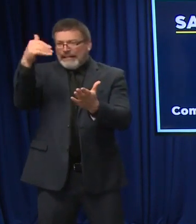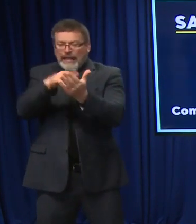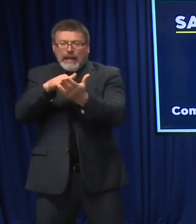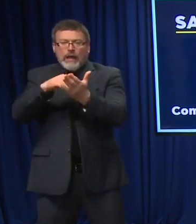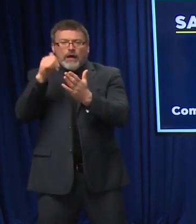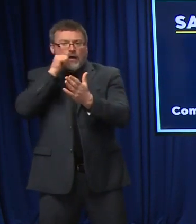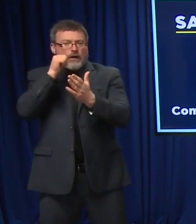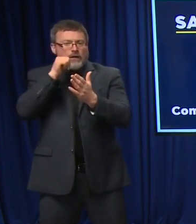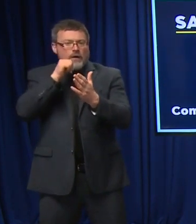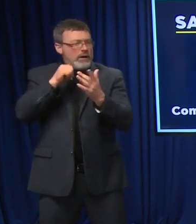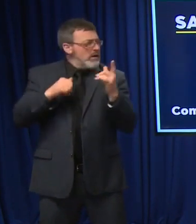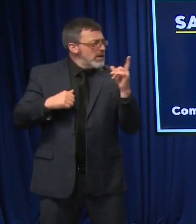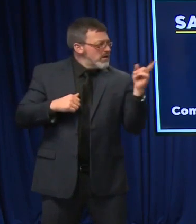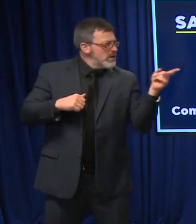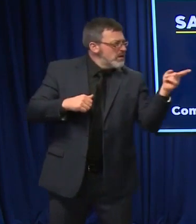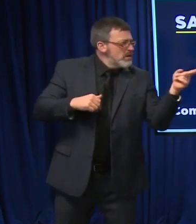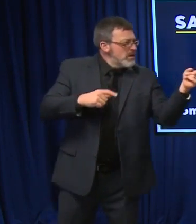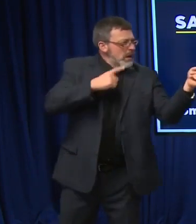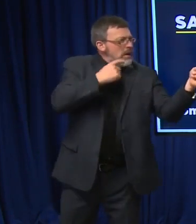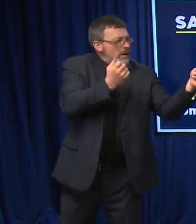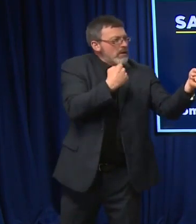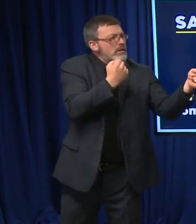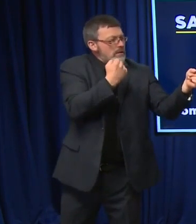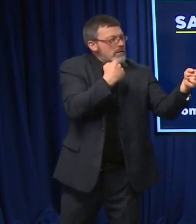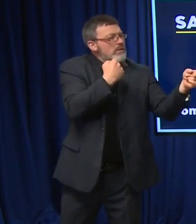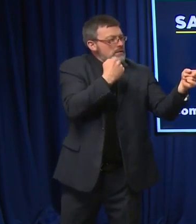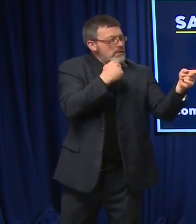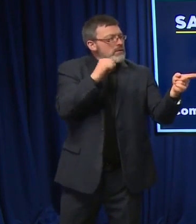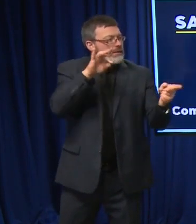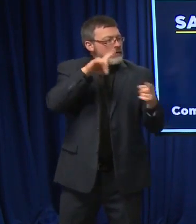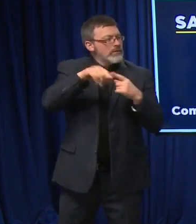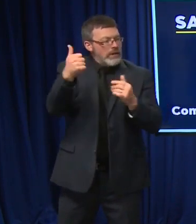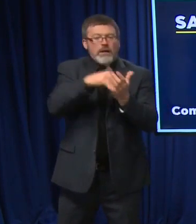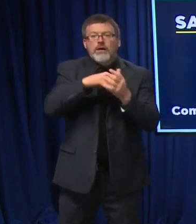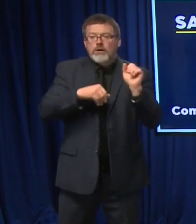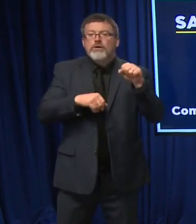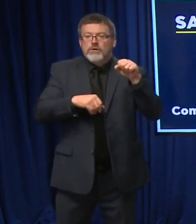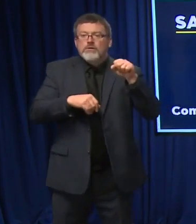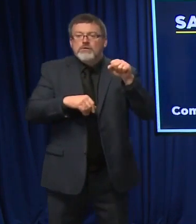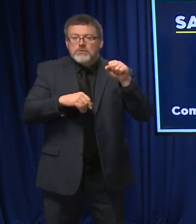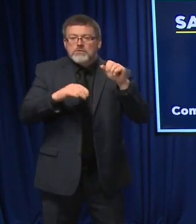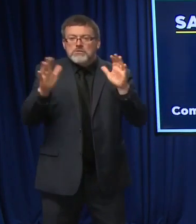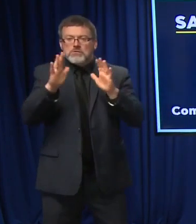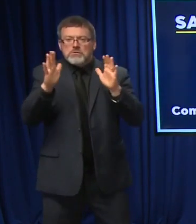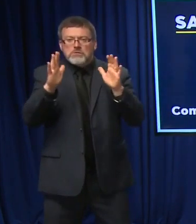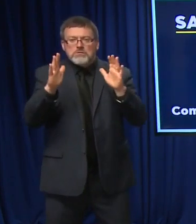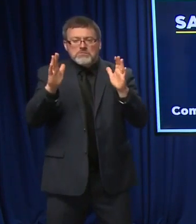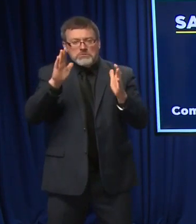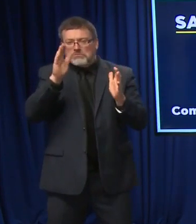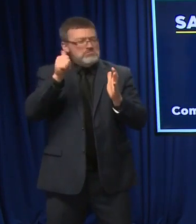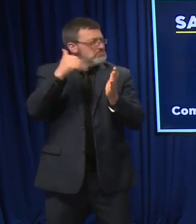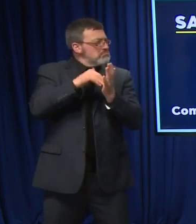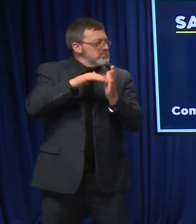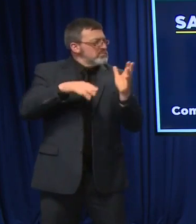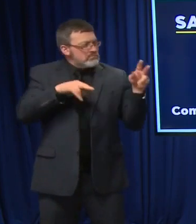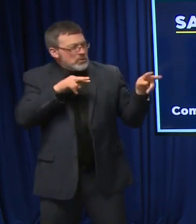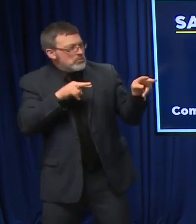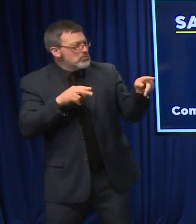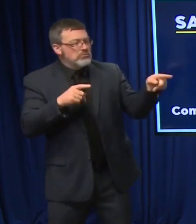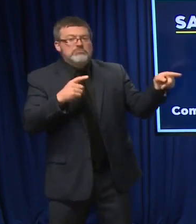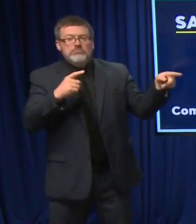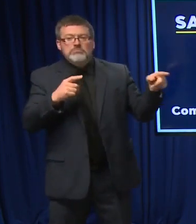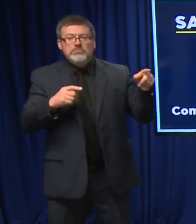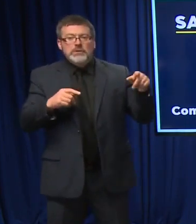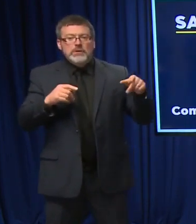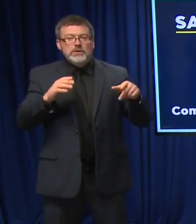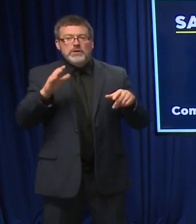I want to say it's about 8 and 10,000 tests a day. Our positivity rate's about 10% just right now. So that would mean that we have about 1